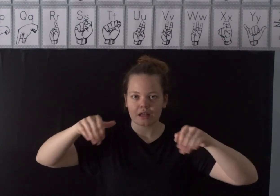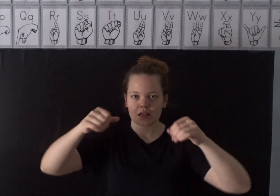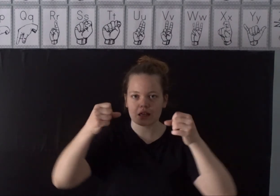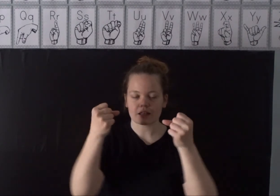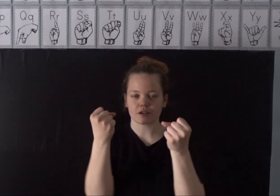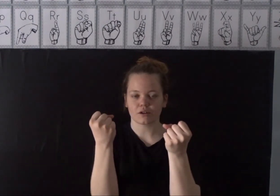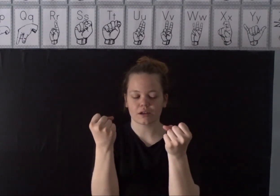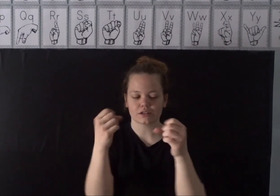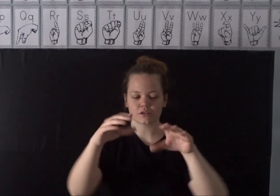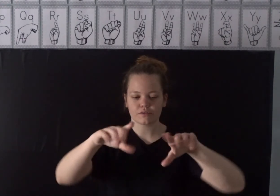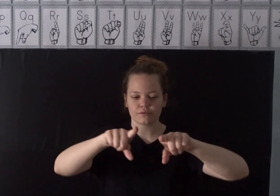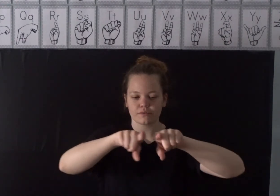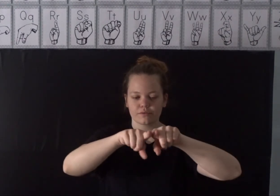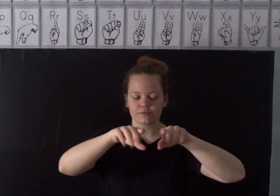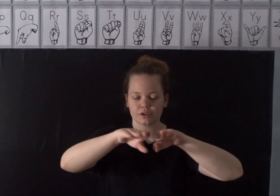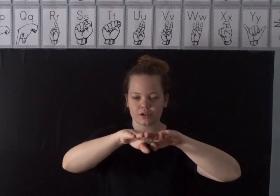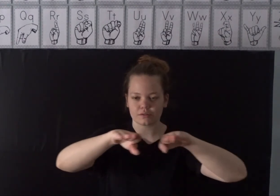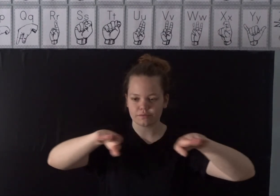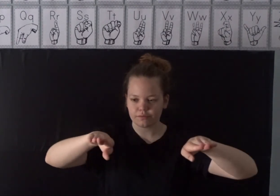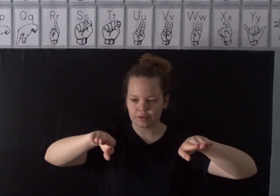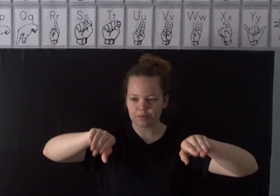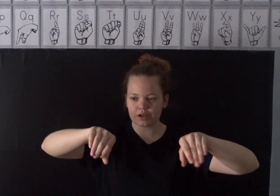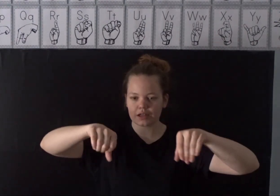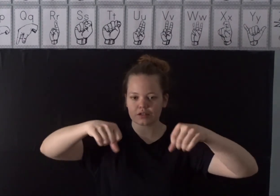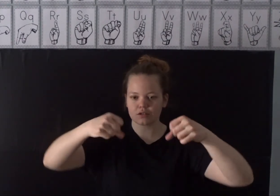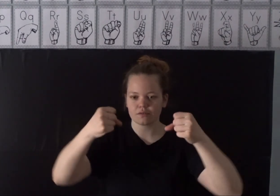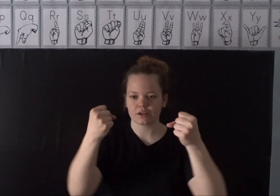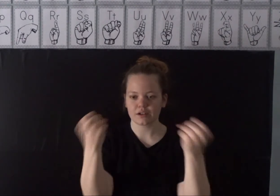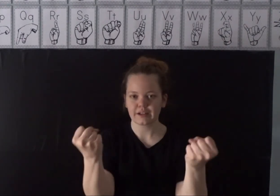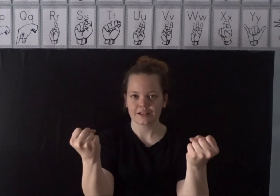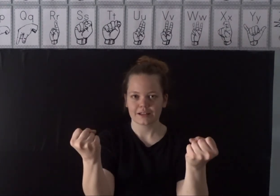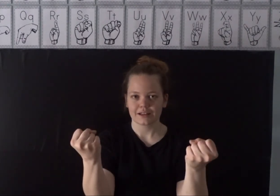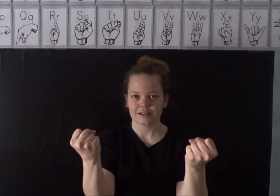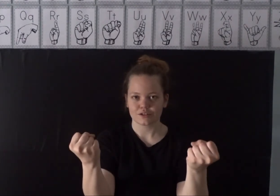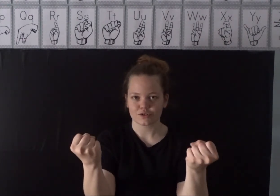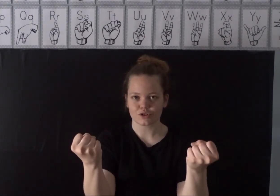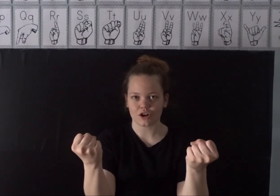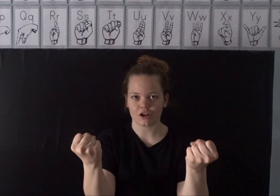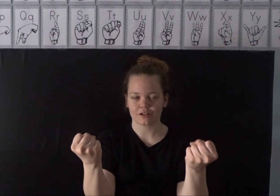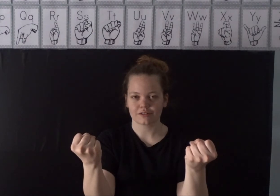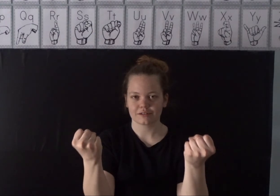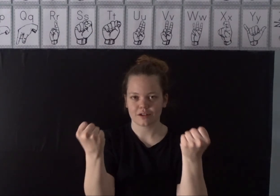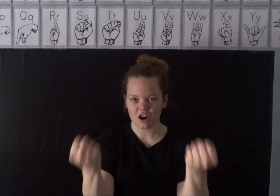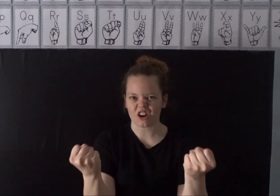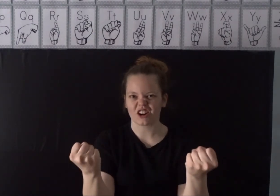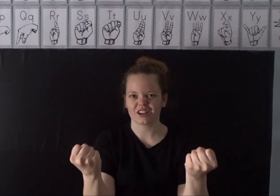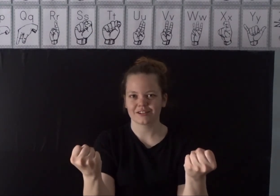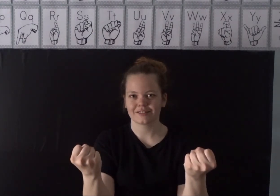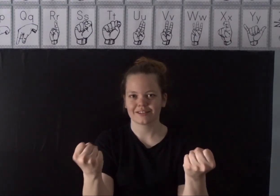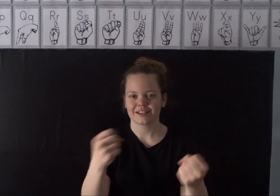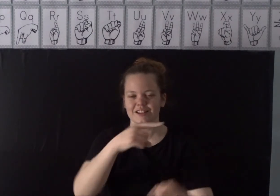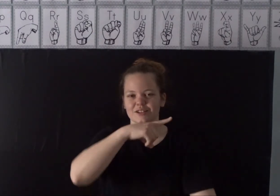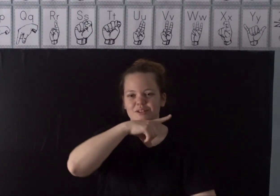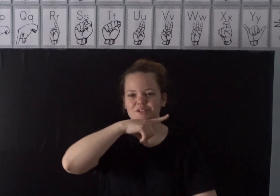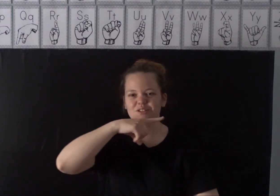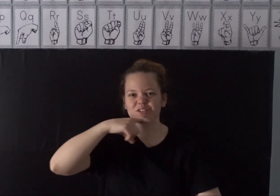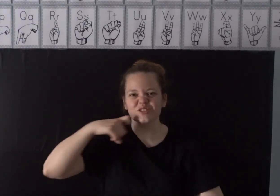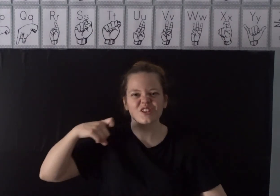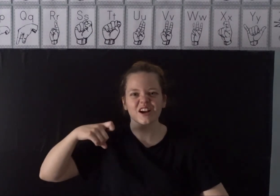And you are going to flip your hands over. Strong. Hard. So it is dry.